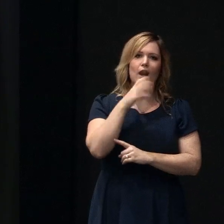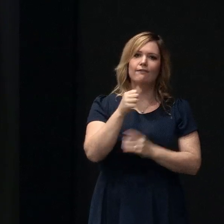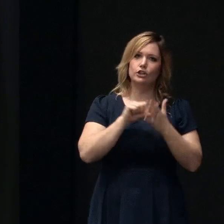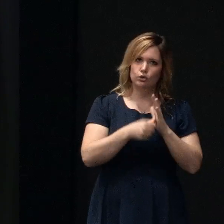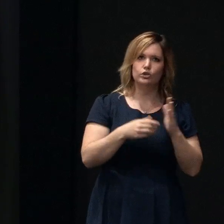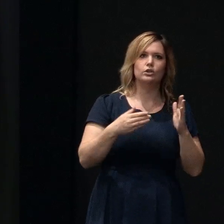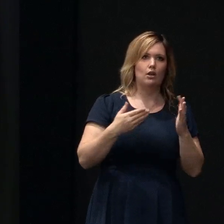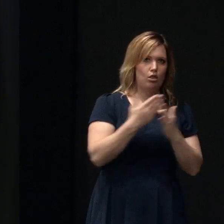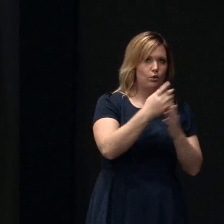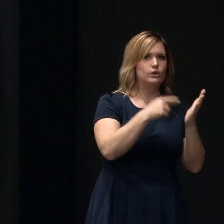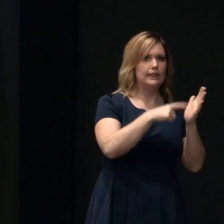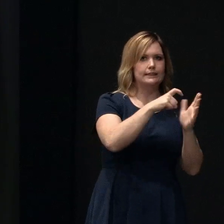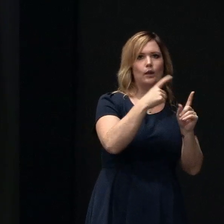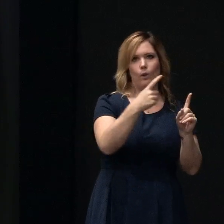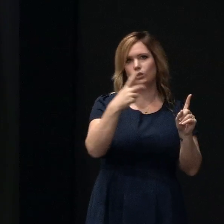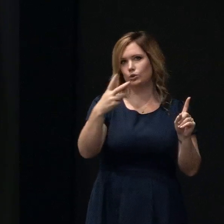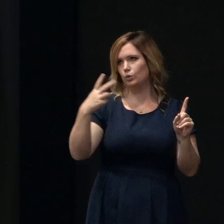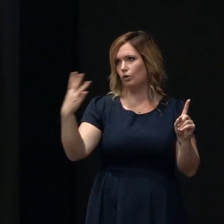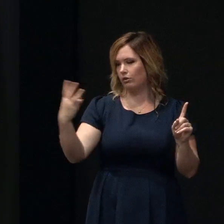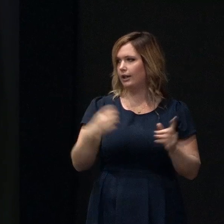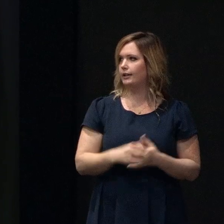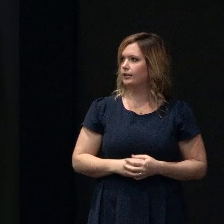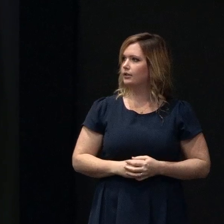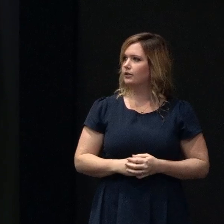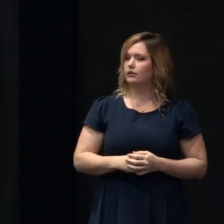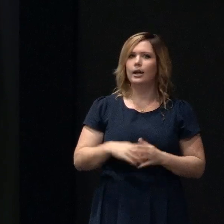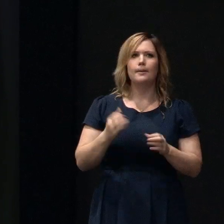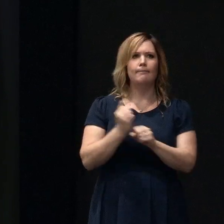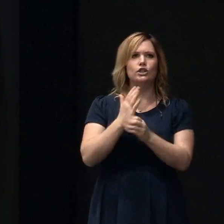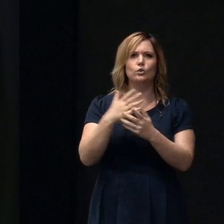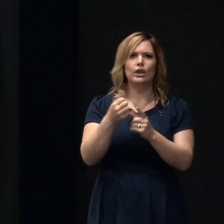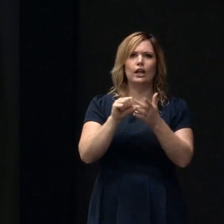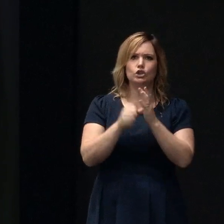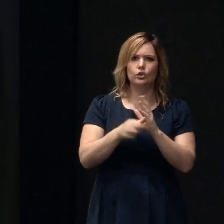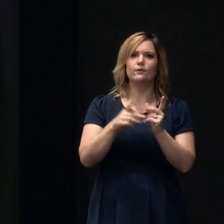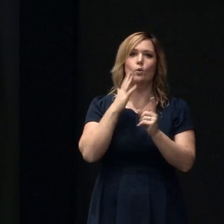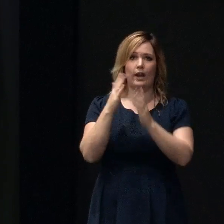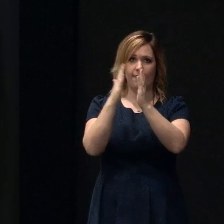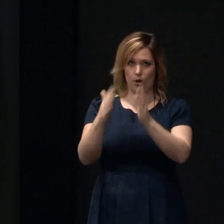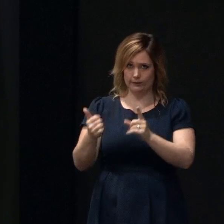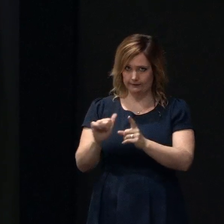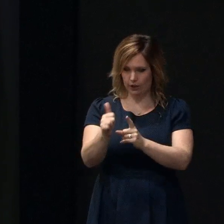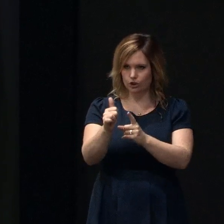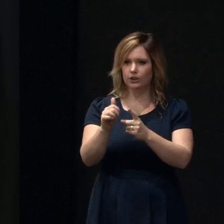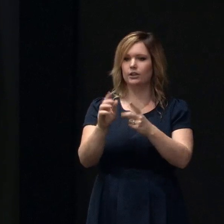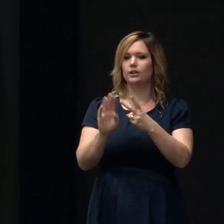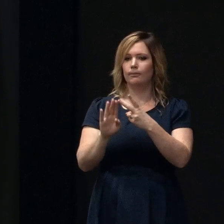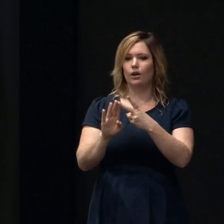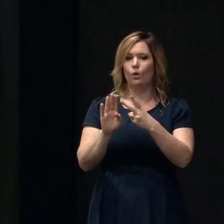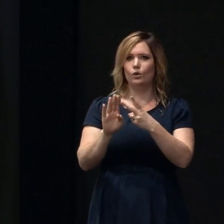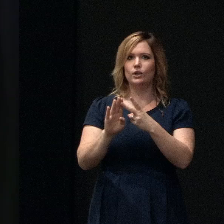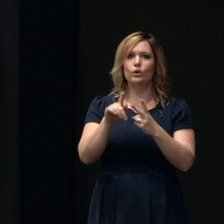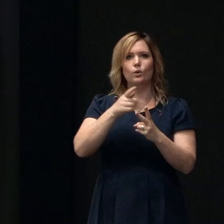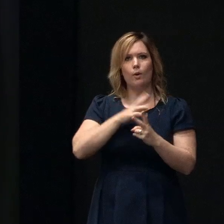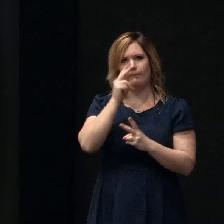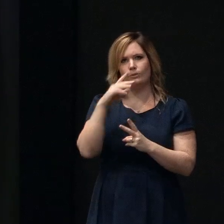including TC3 but there's two types of insurance you want to make sure you get one's for when the house is completed but there's also the ability to